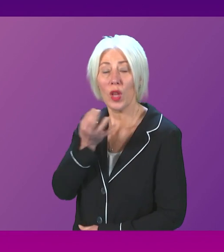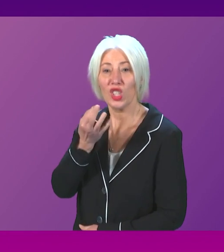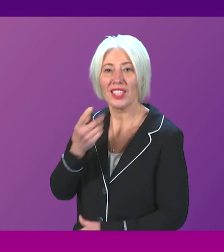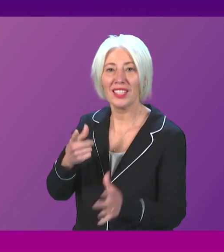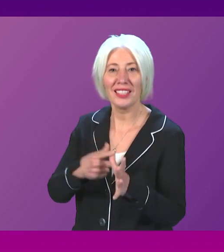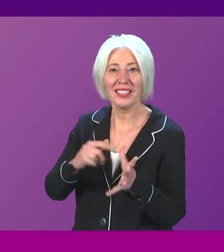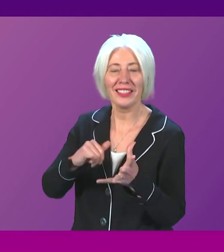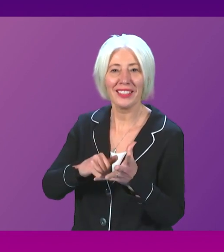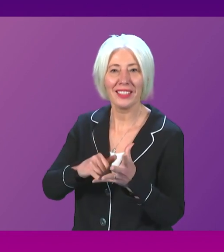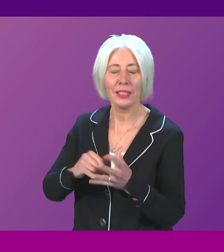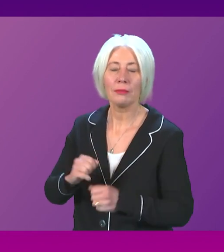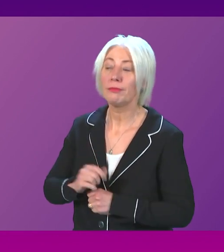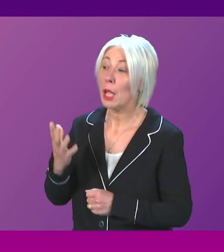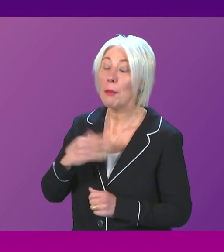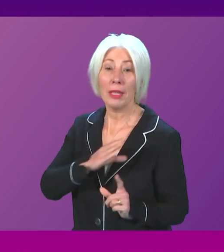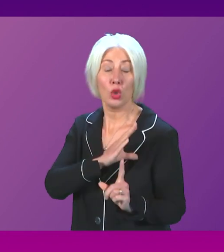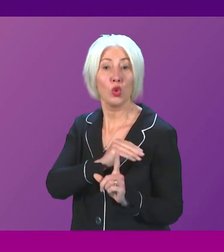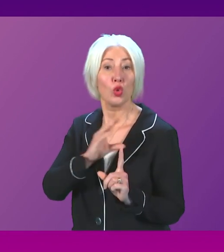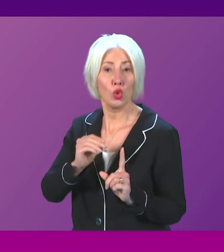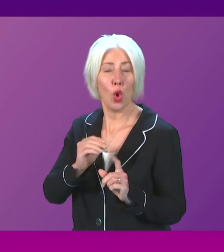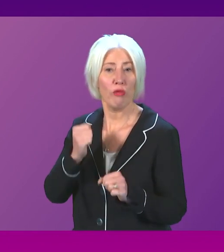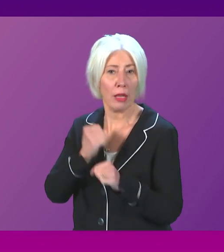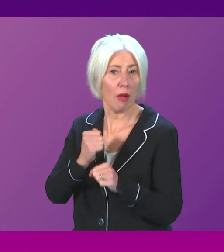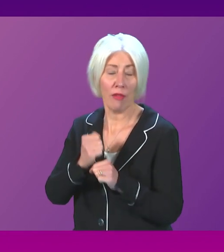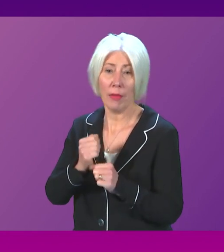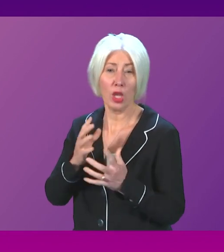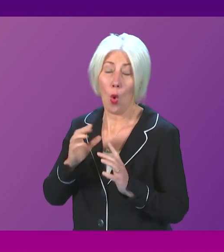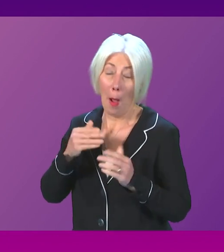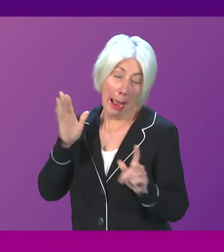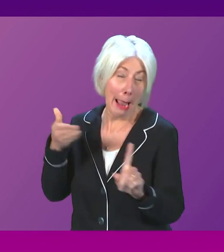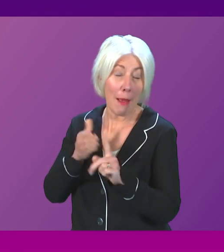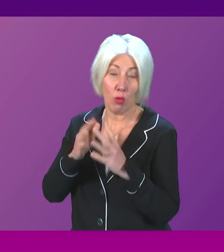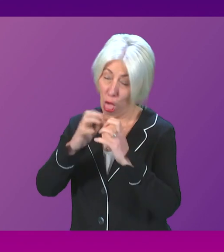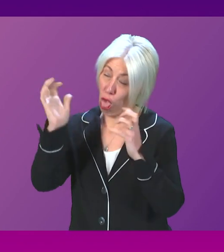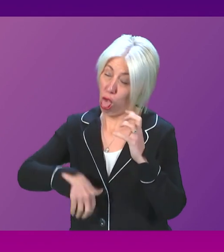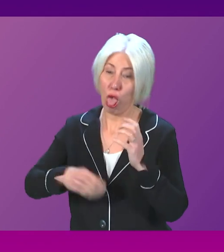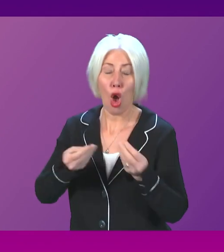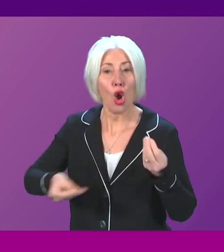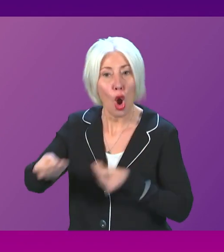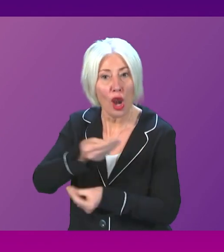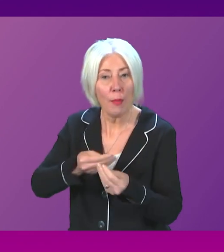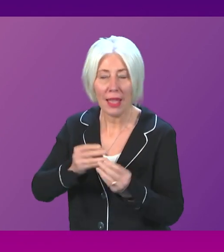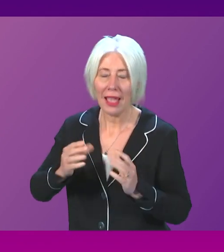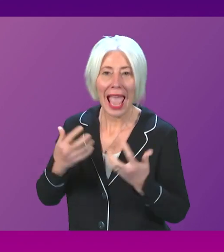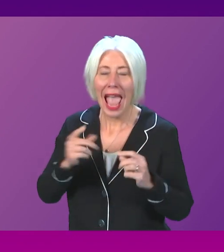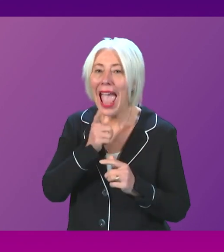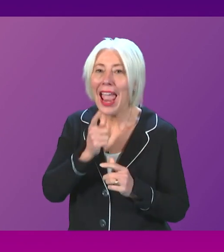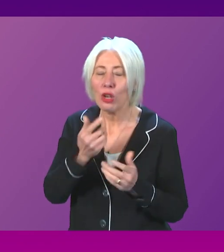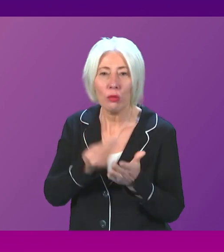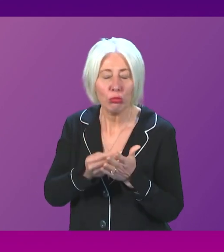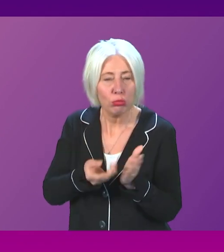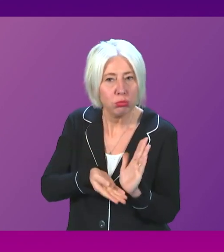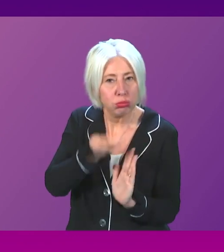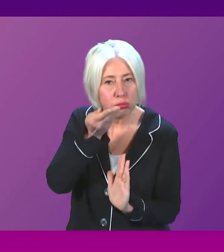Presiding officer, we have a Tory government that is hell-bent on crashing the economy. Energy bills rising, mortgage payments going up,